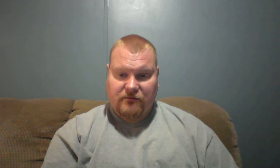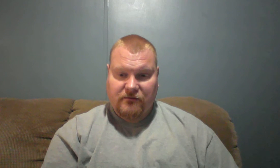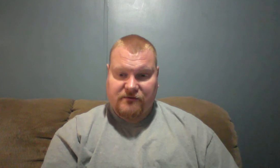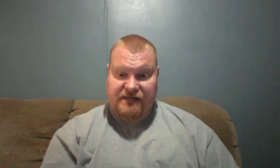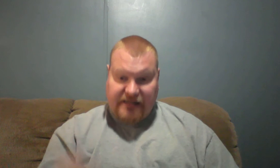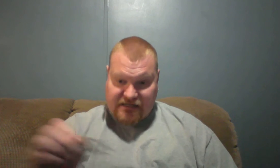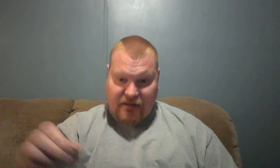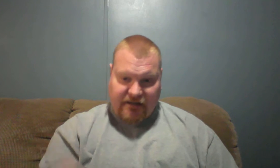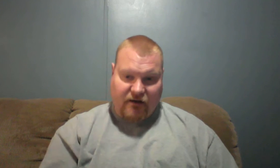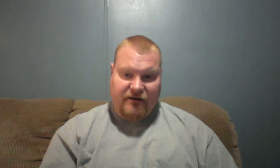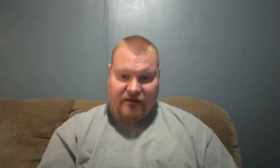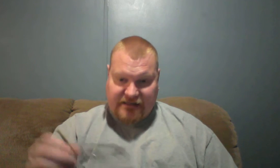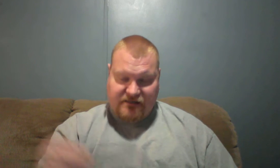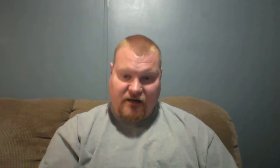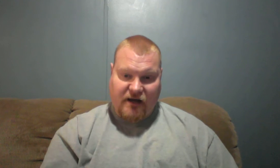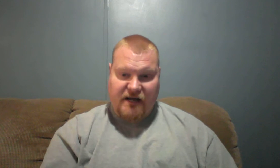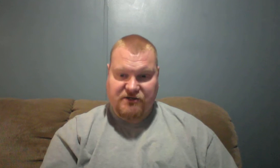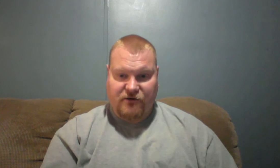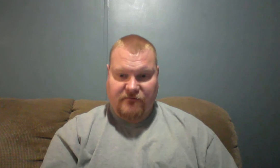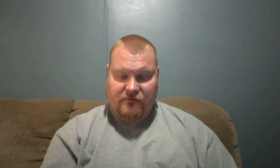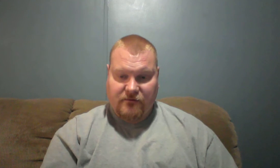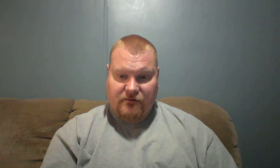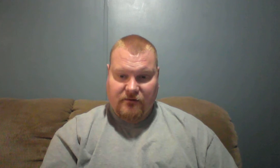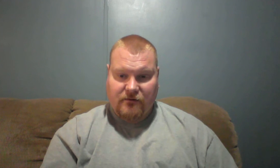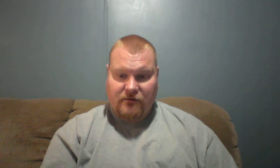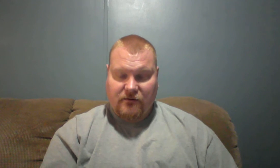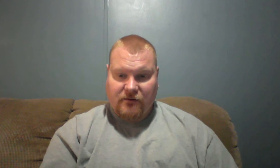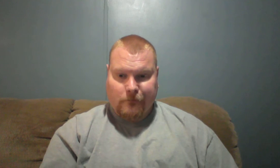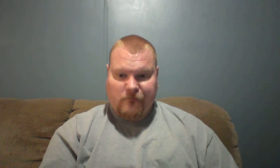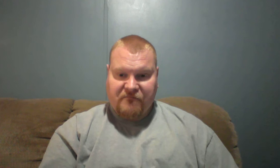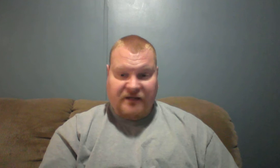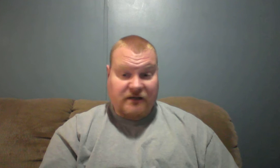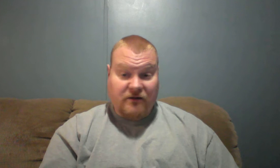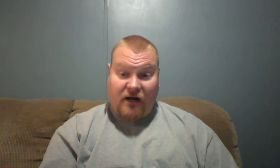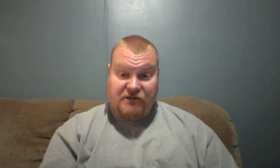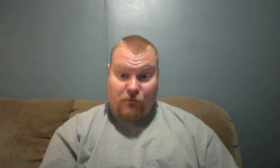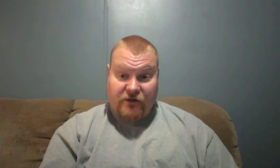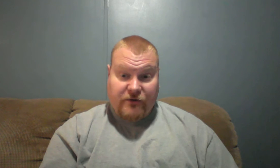See, that's my God. That's the God I serve. The other gods won't do that.